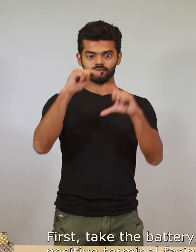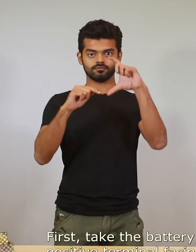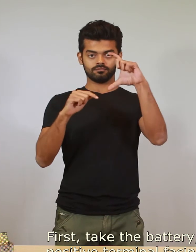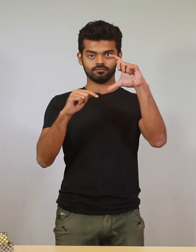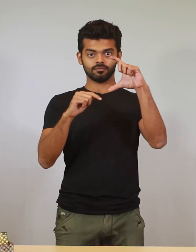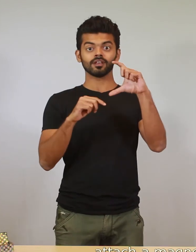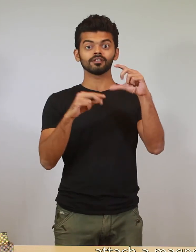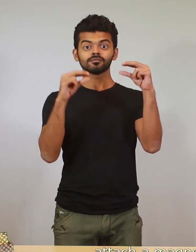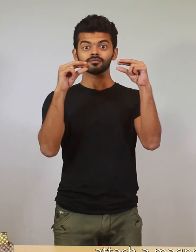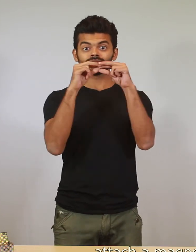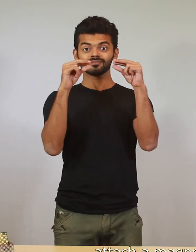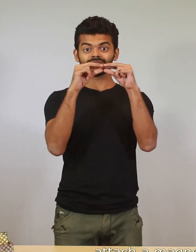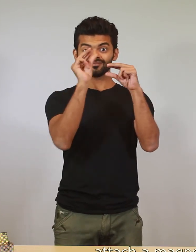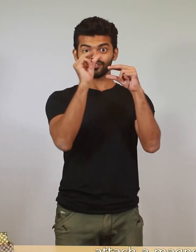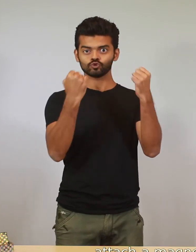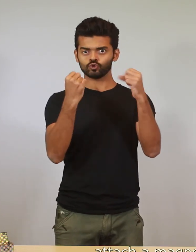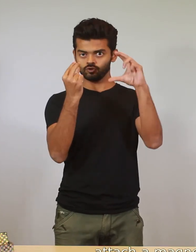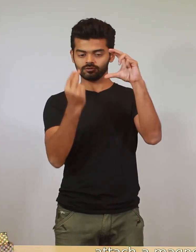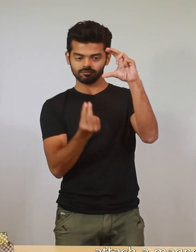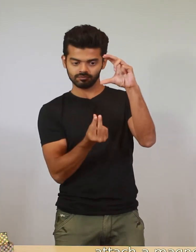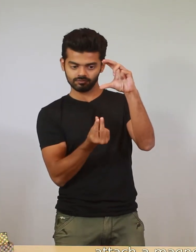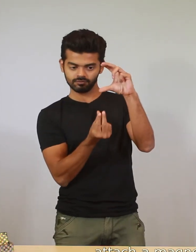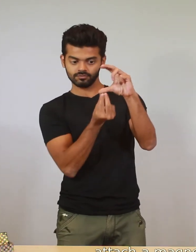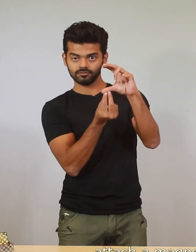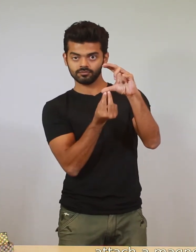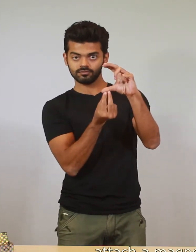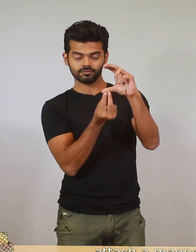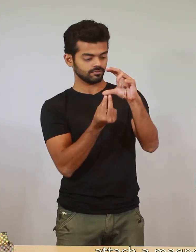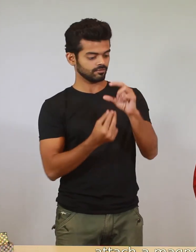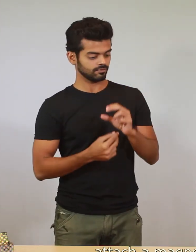terminal facing downwards attach a magnet to it hmm